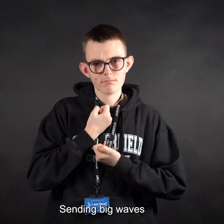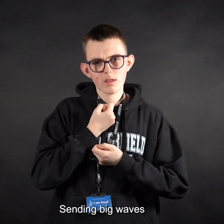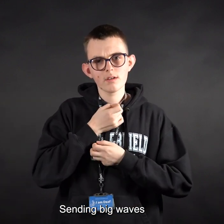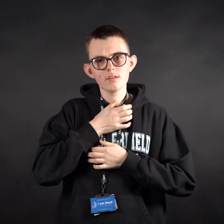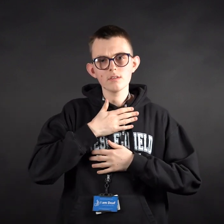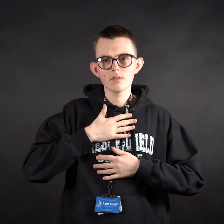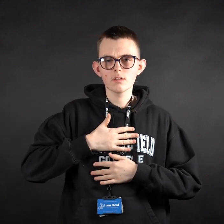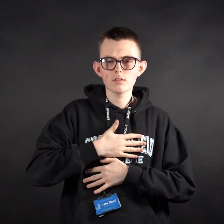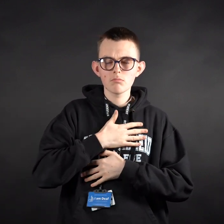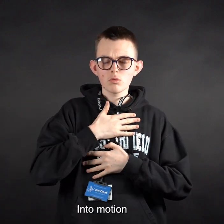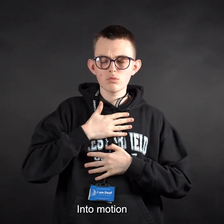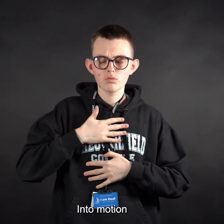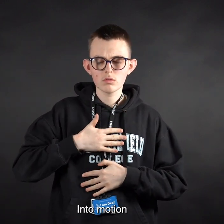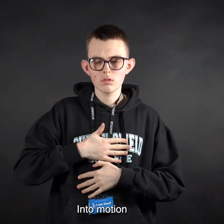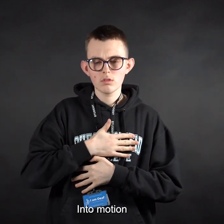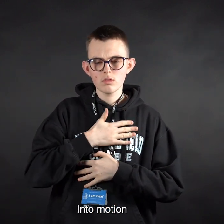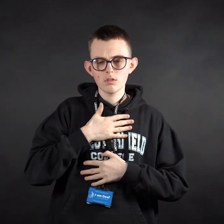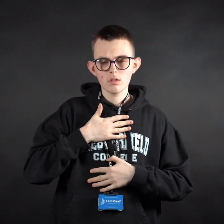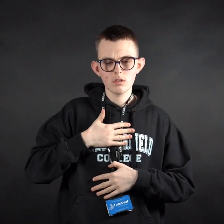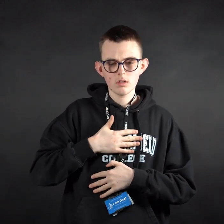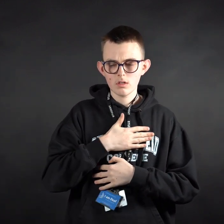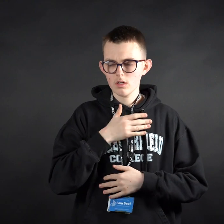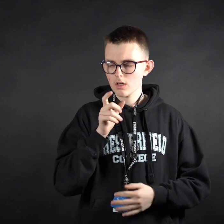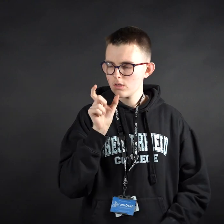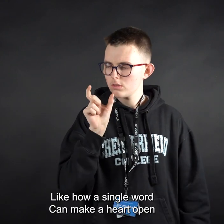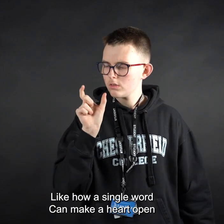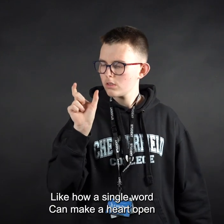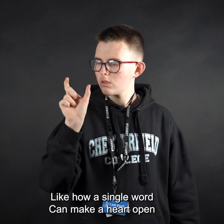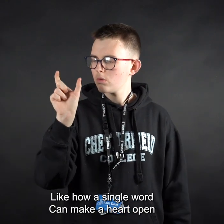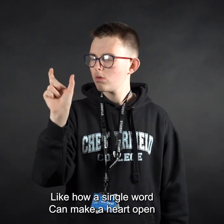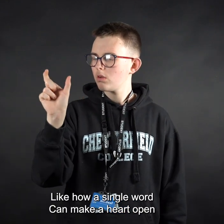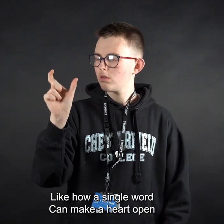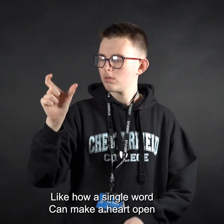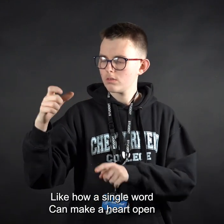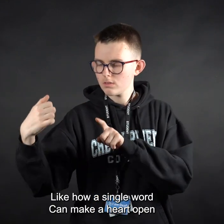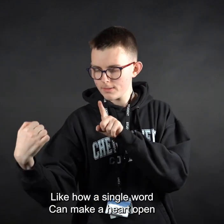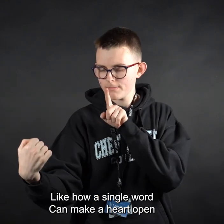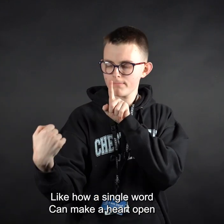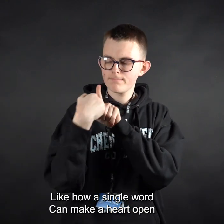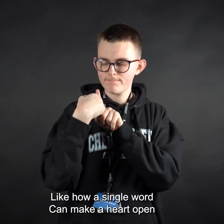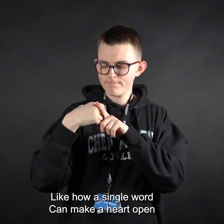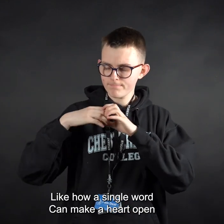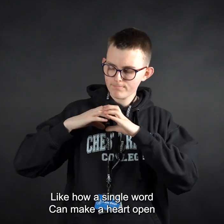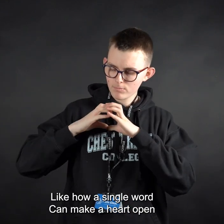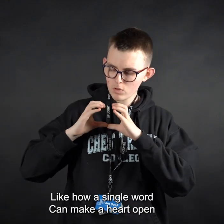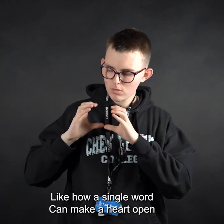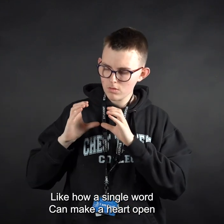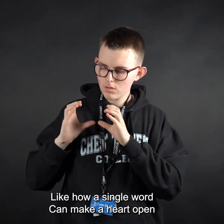into motion Like how a single word can make a heart open